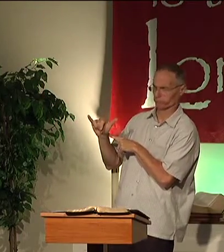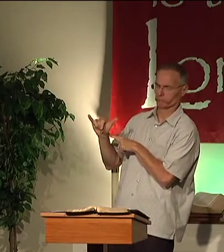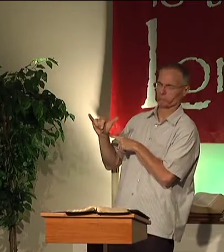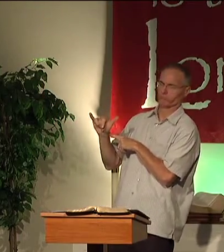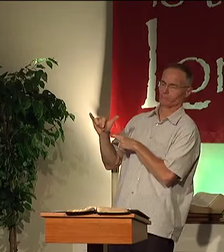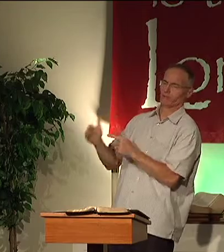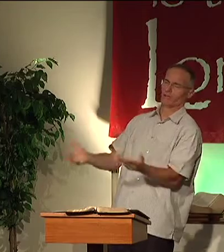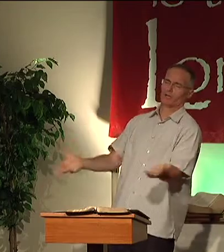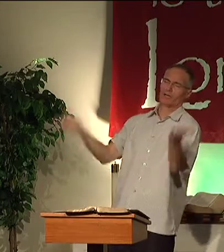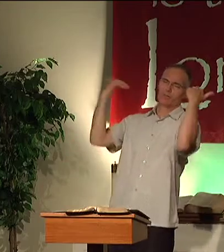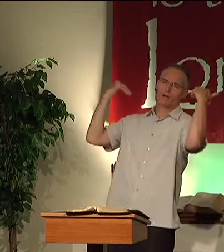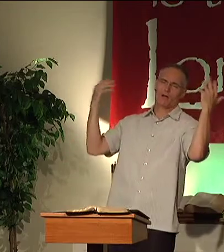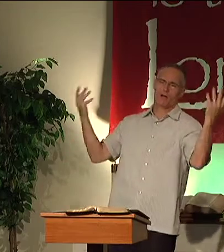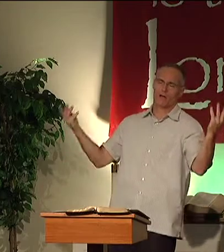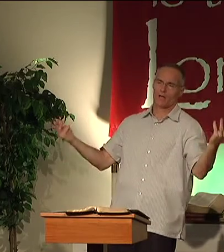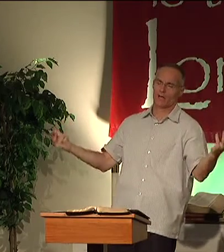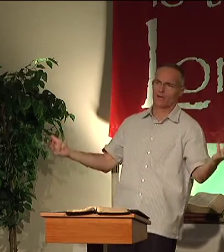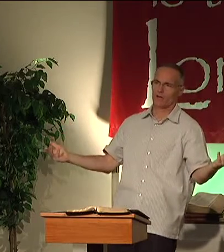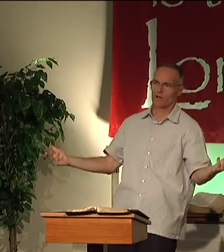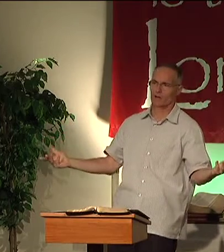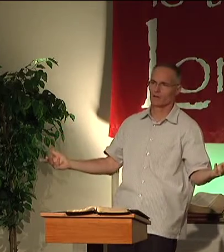only way? Oh, come on.